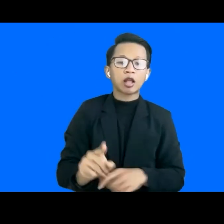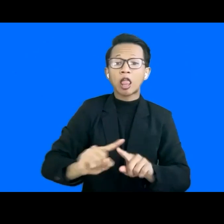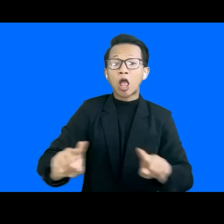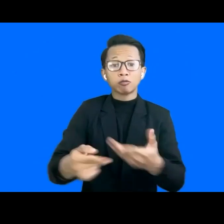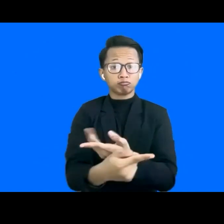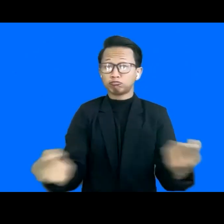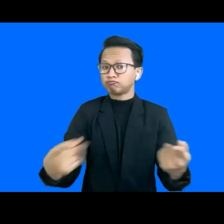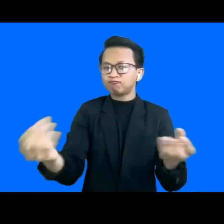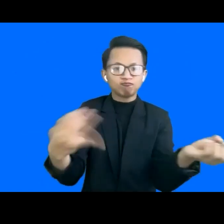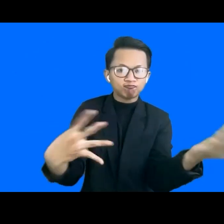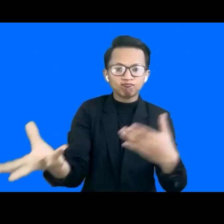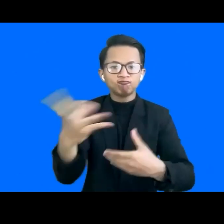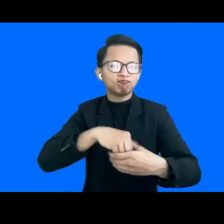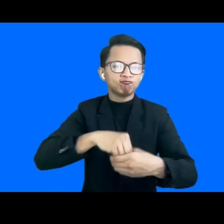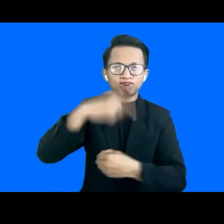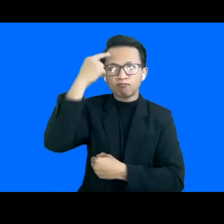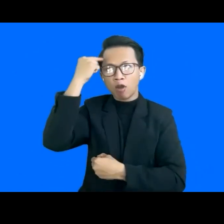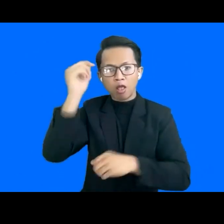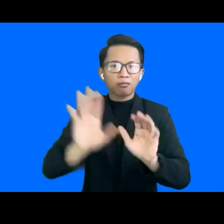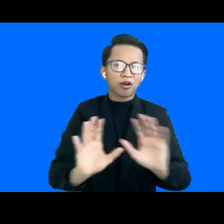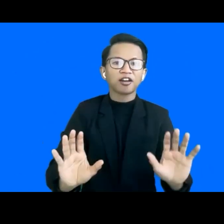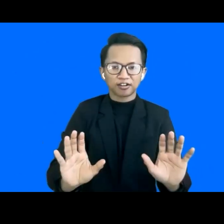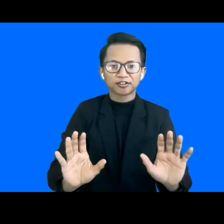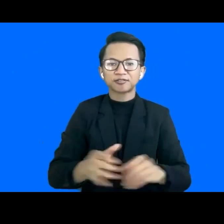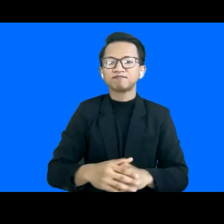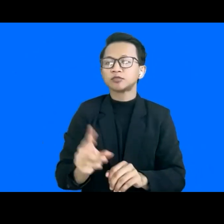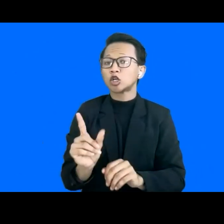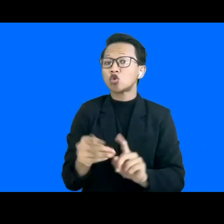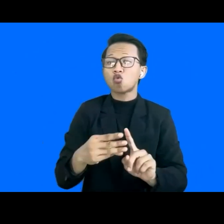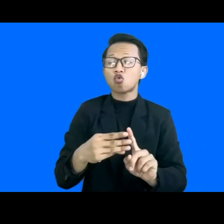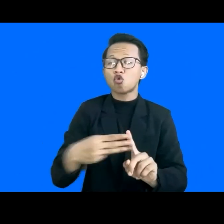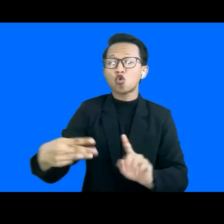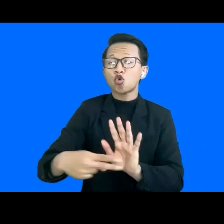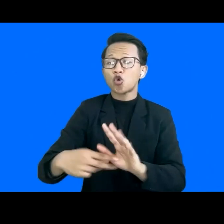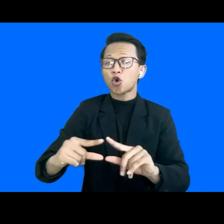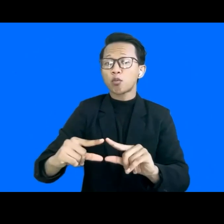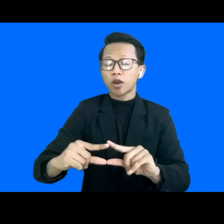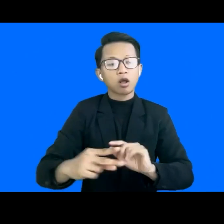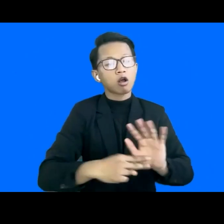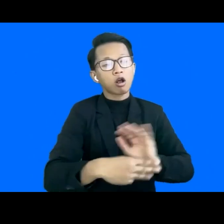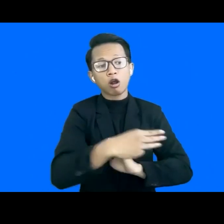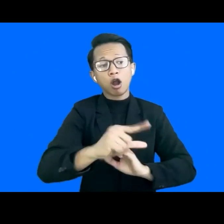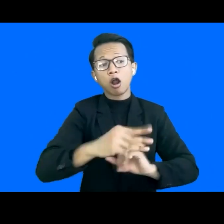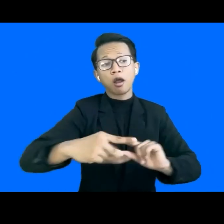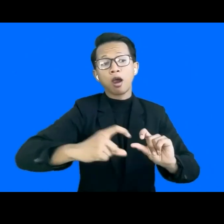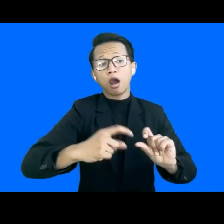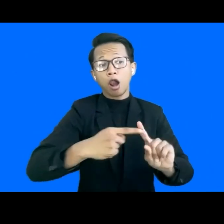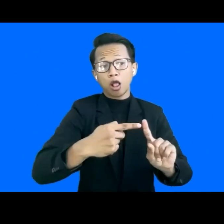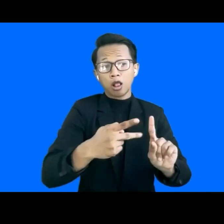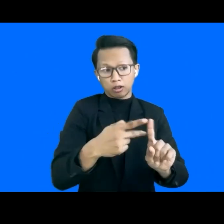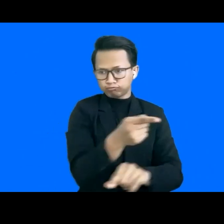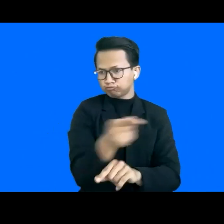interesting comments from Santanok, Rubina, Nilesh and Dr. Darren I think your perspectives